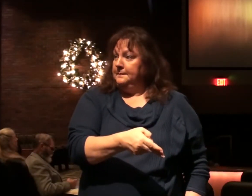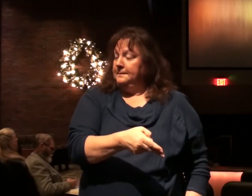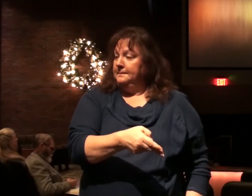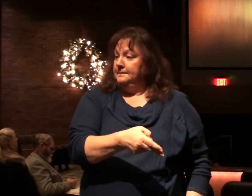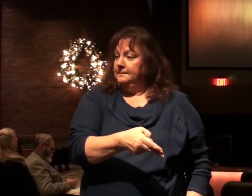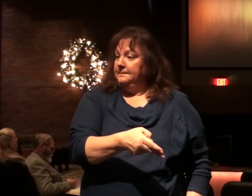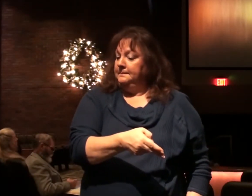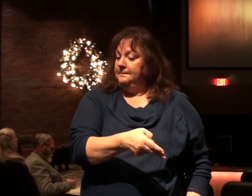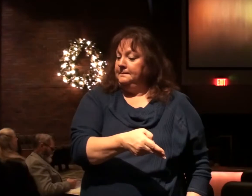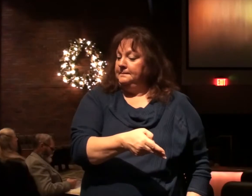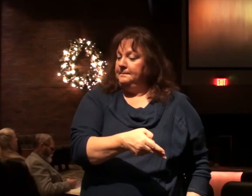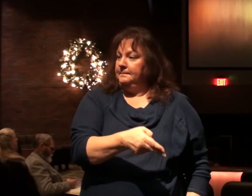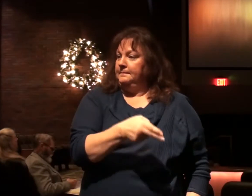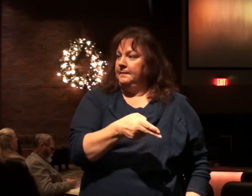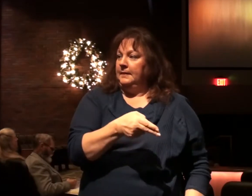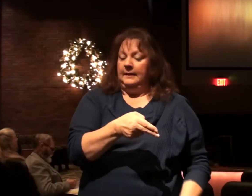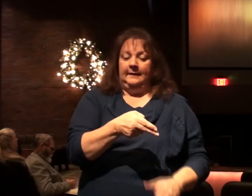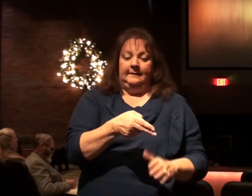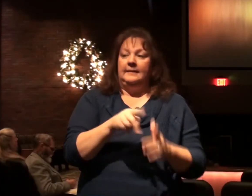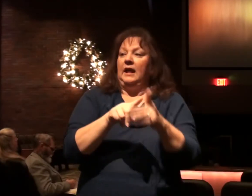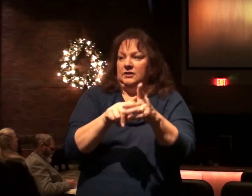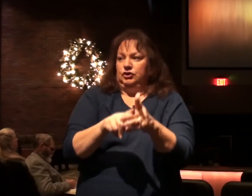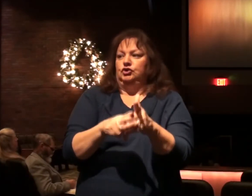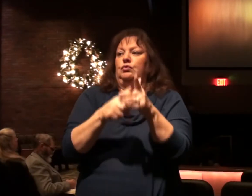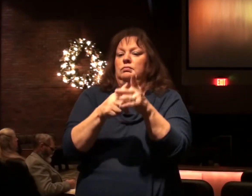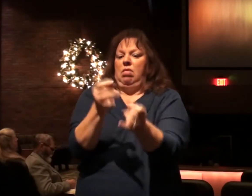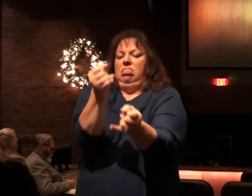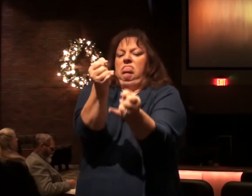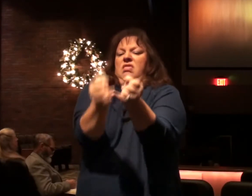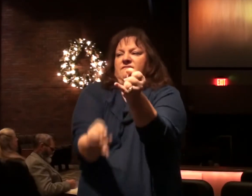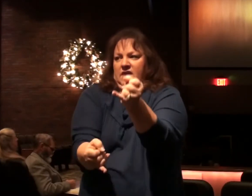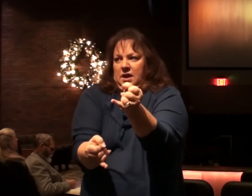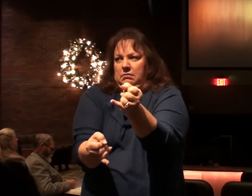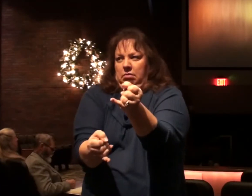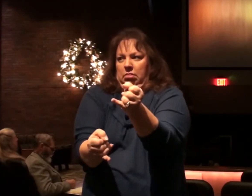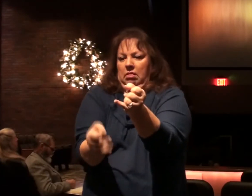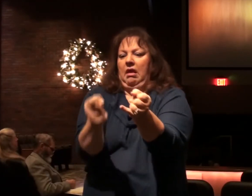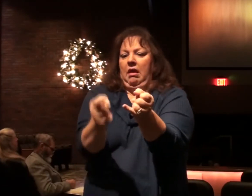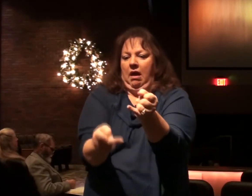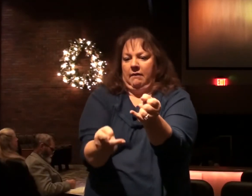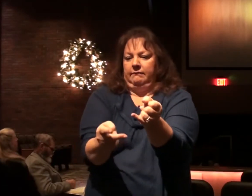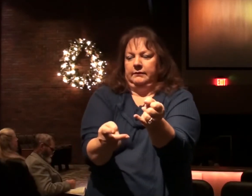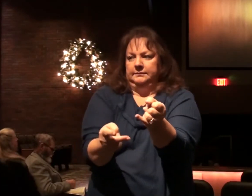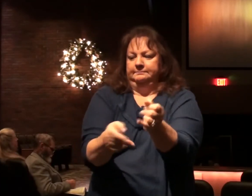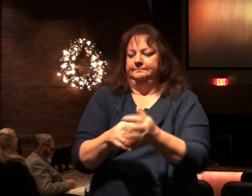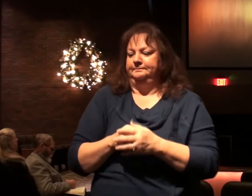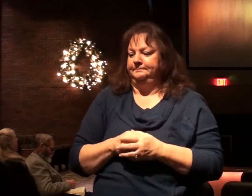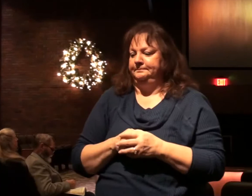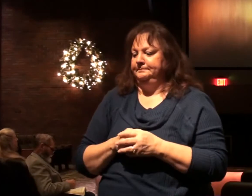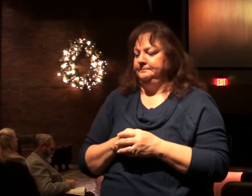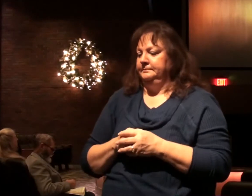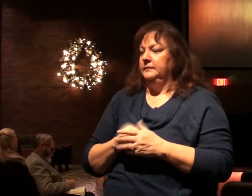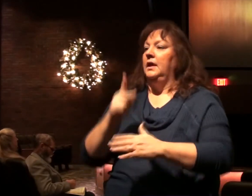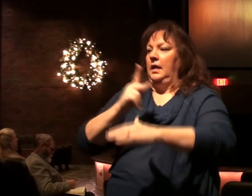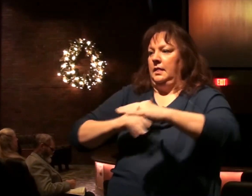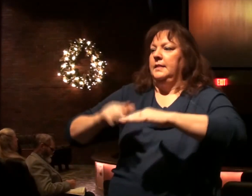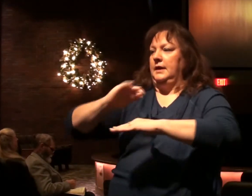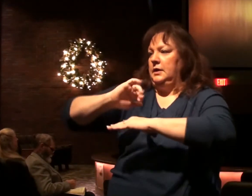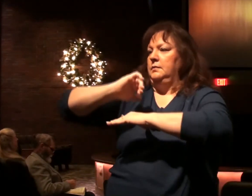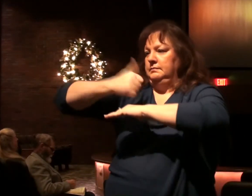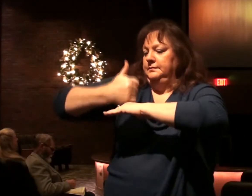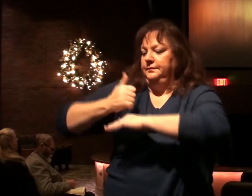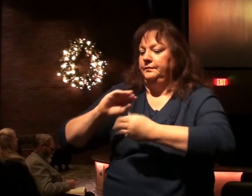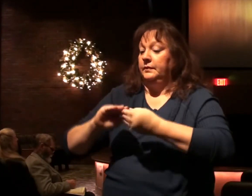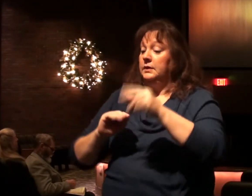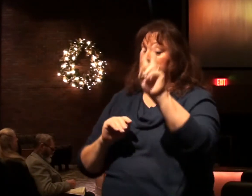that precipitates the final phase here. The kingdom will be established.